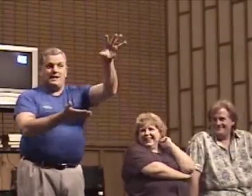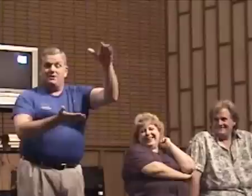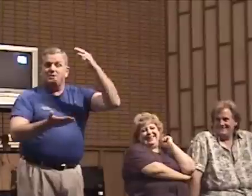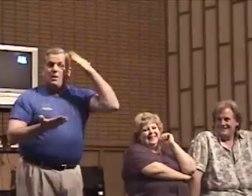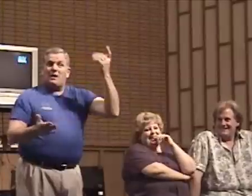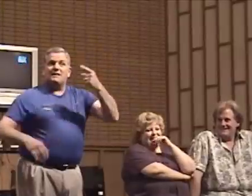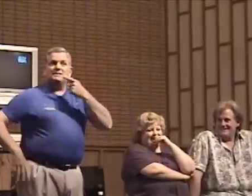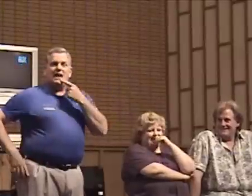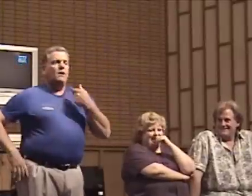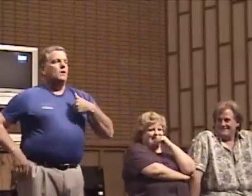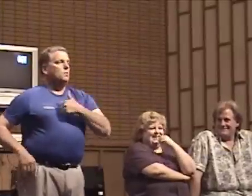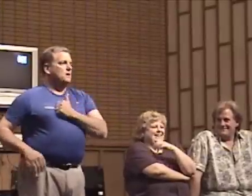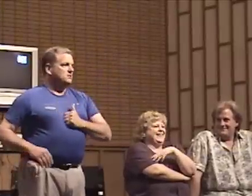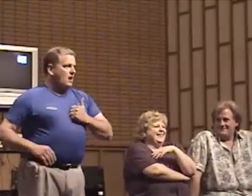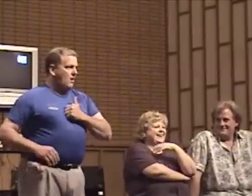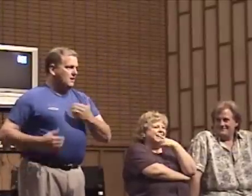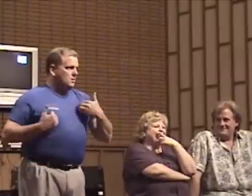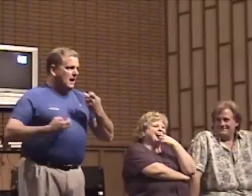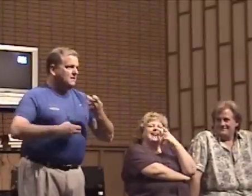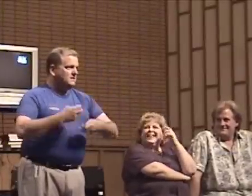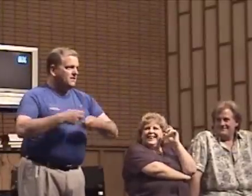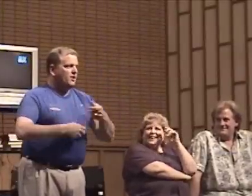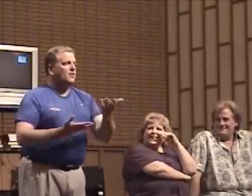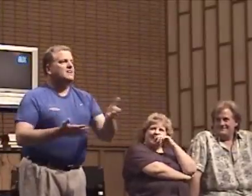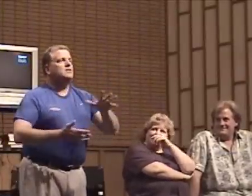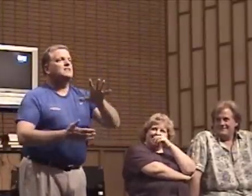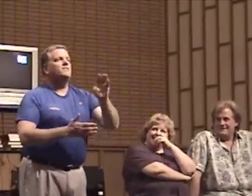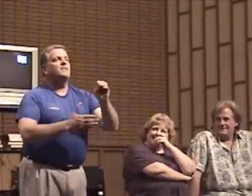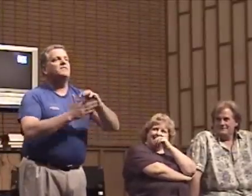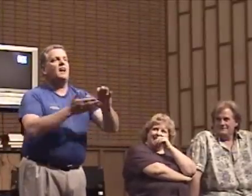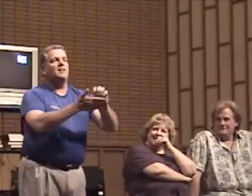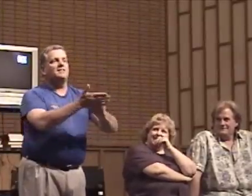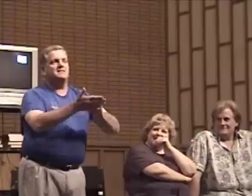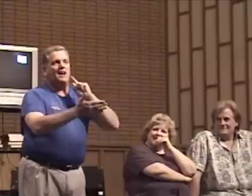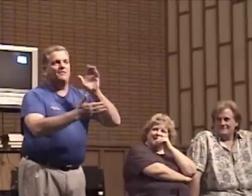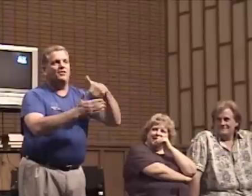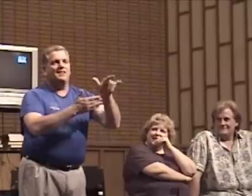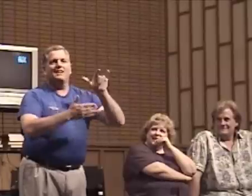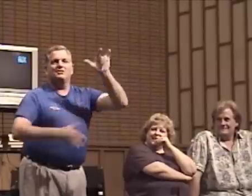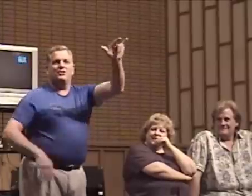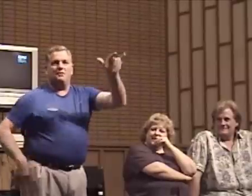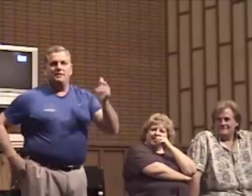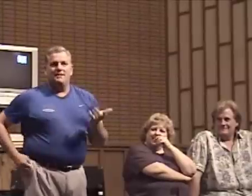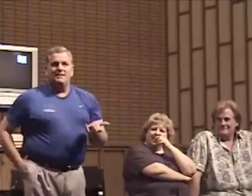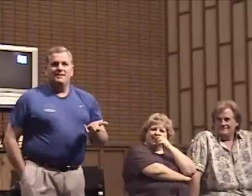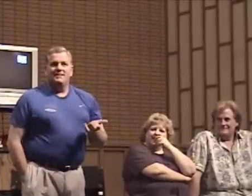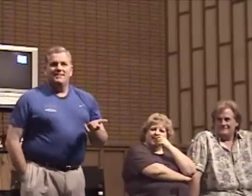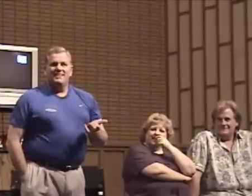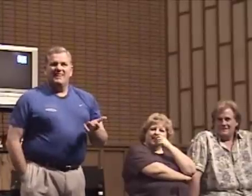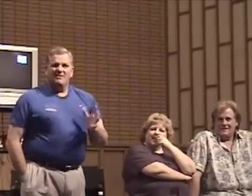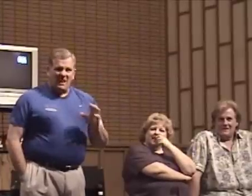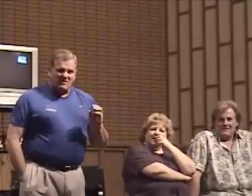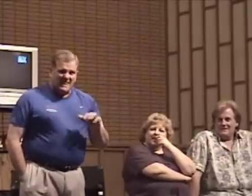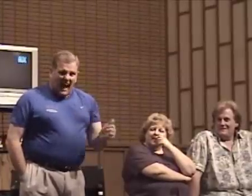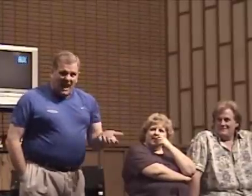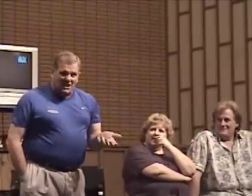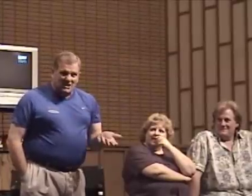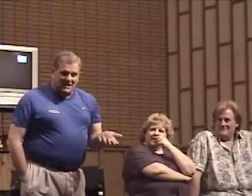You know what they said? With dogs, have a gift card. Here's a $50 discount for your next trip. Which Thank you, sir. my second